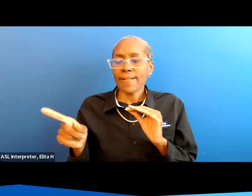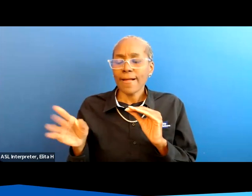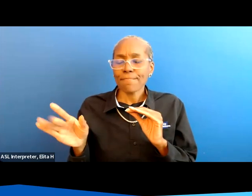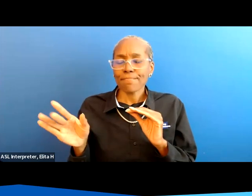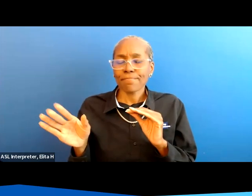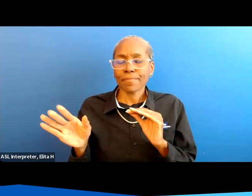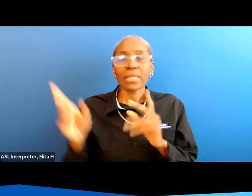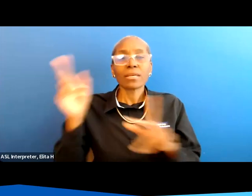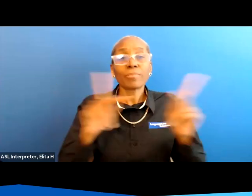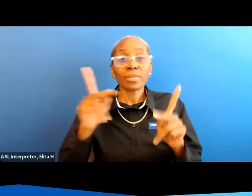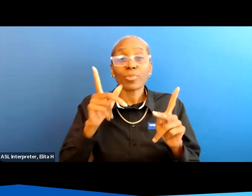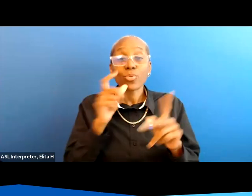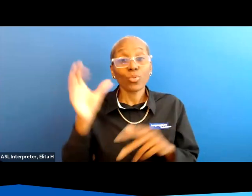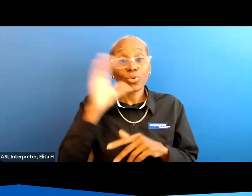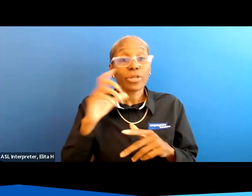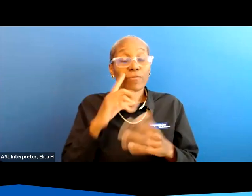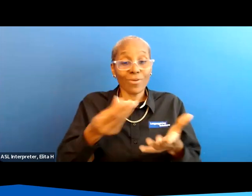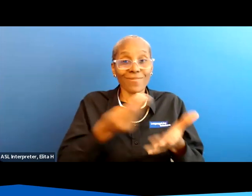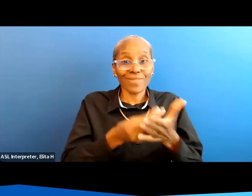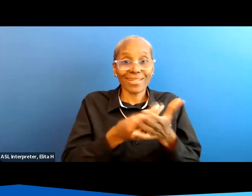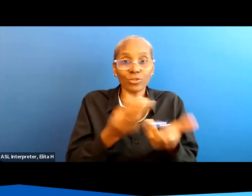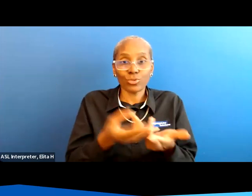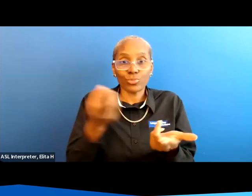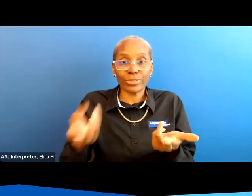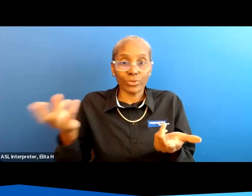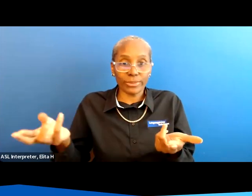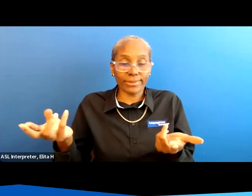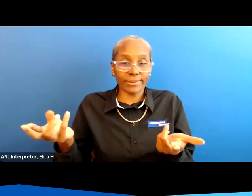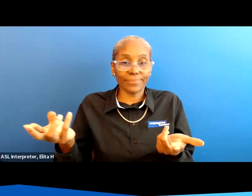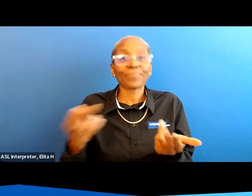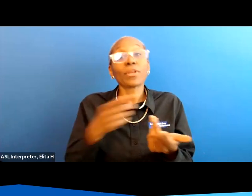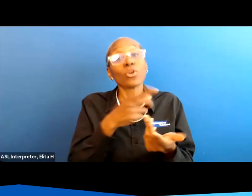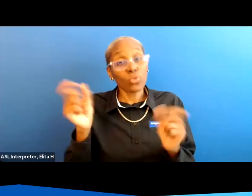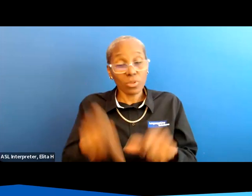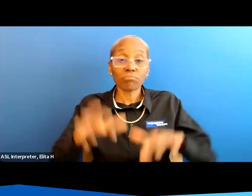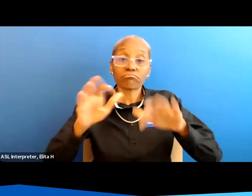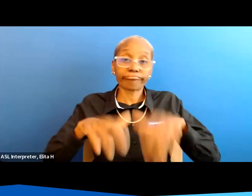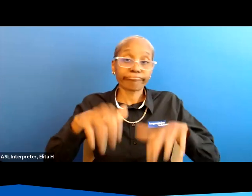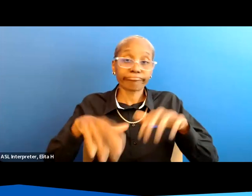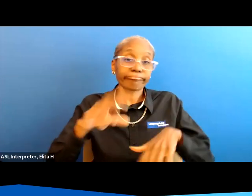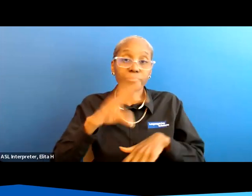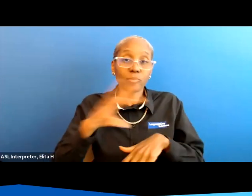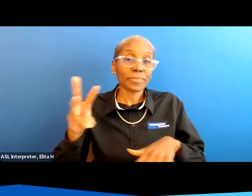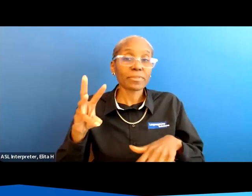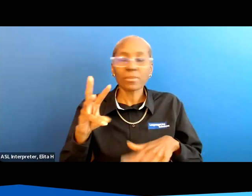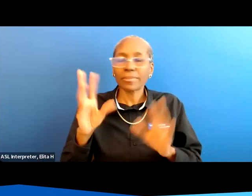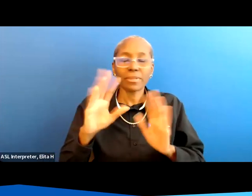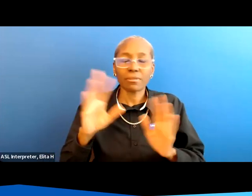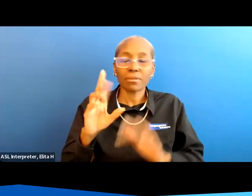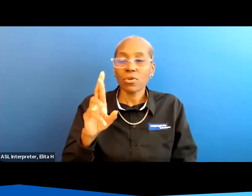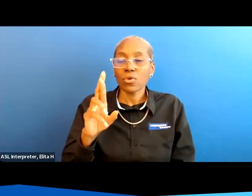uh people who are looking for financial resources so you can go on to the web on the re foundation